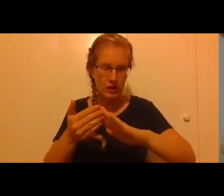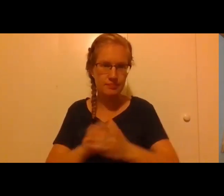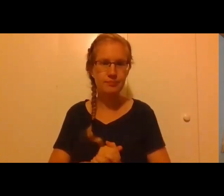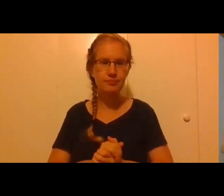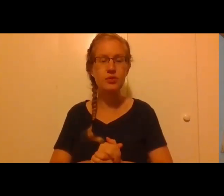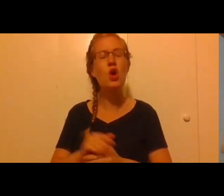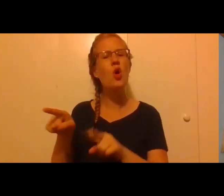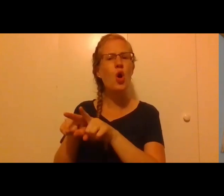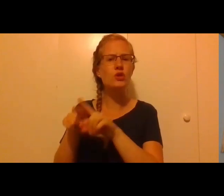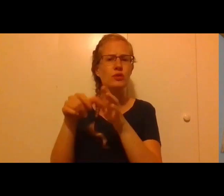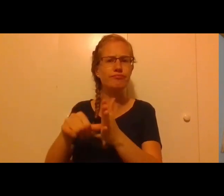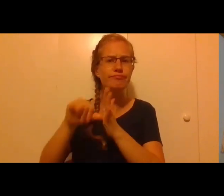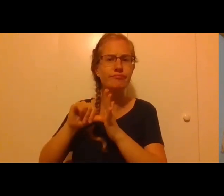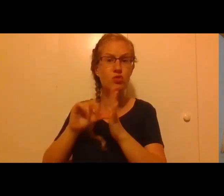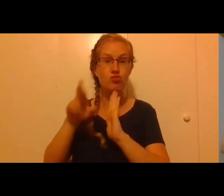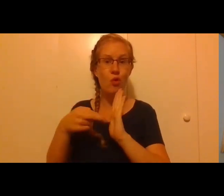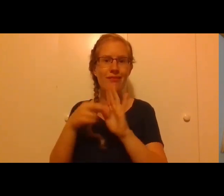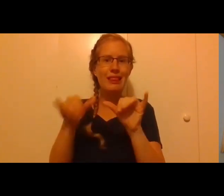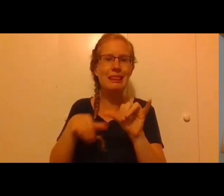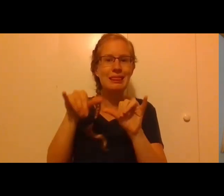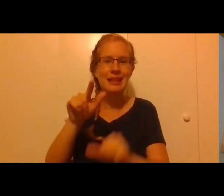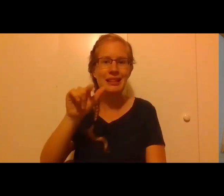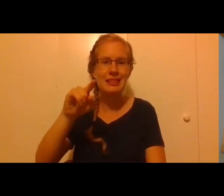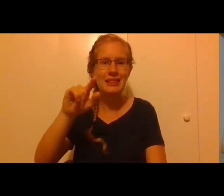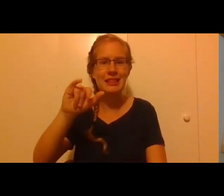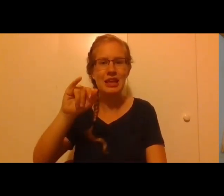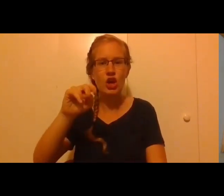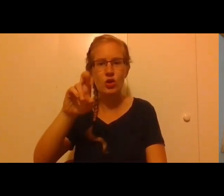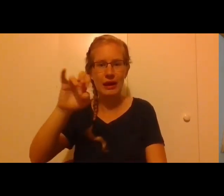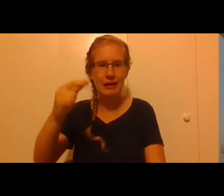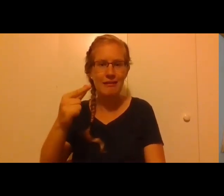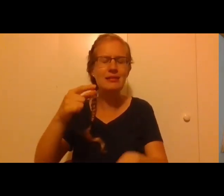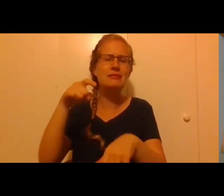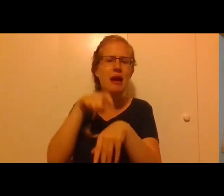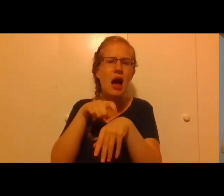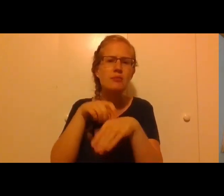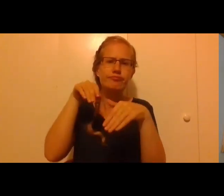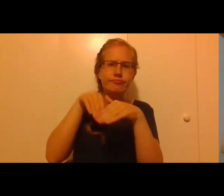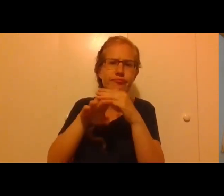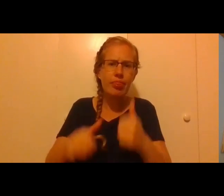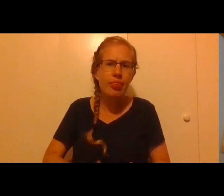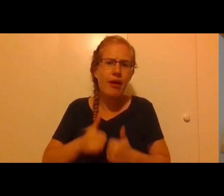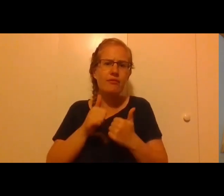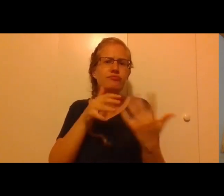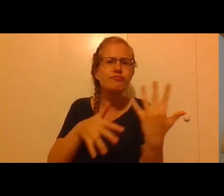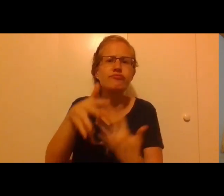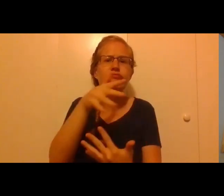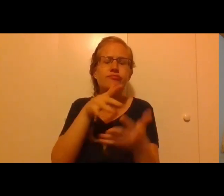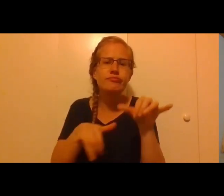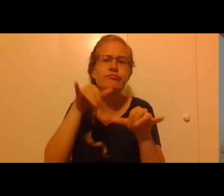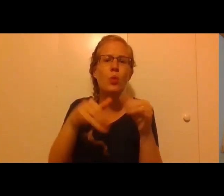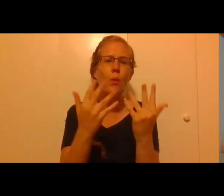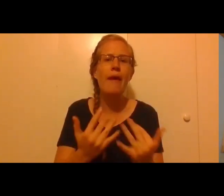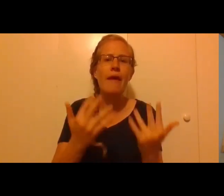You also emphasized the role of lingering, the role of spending time of entering into someone's life, of spending time waiting and being